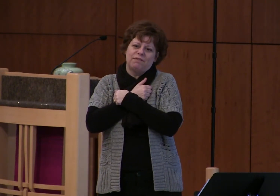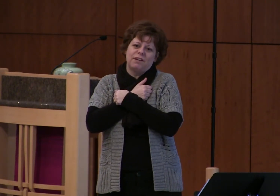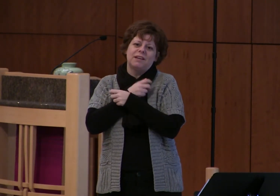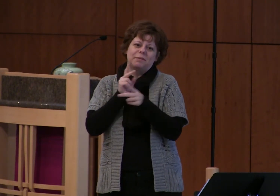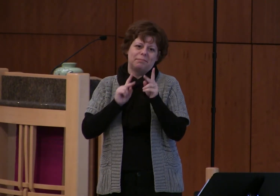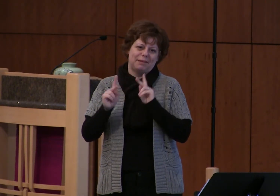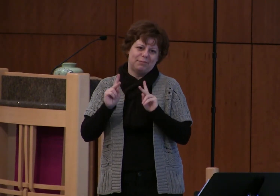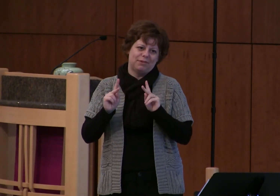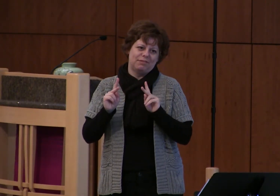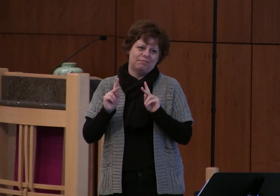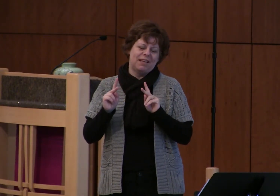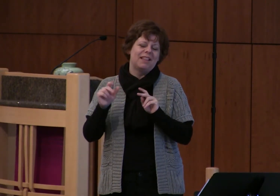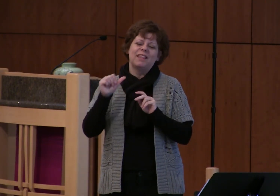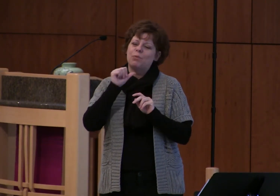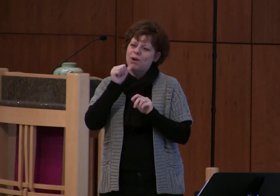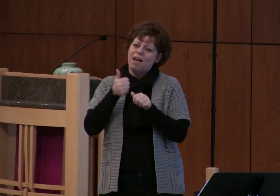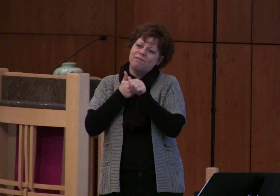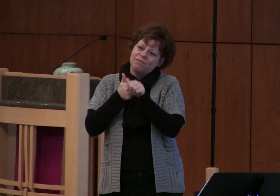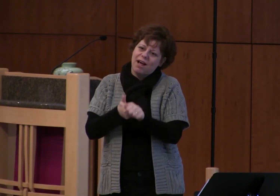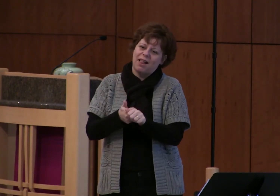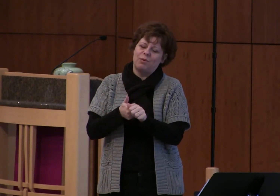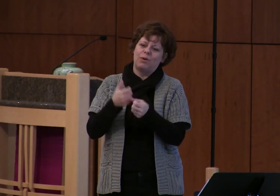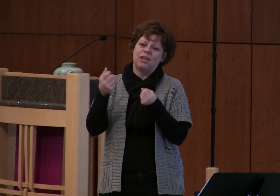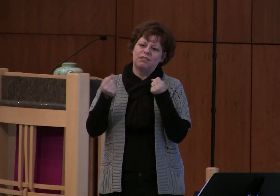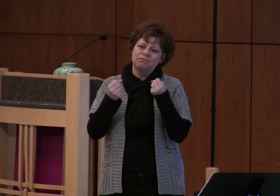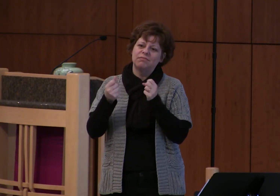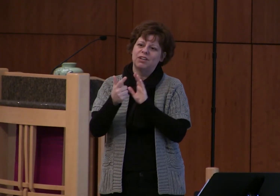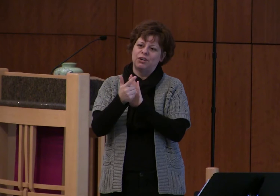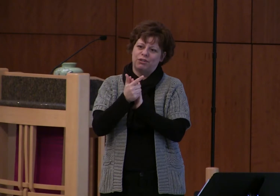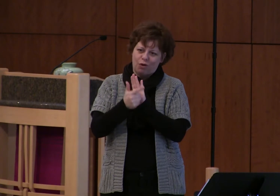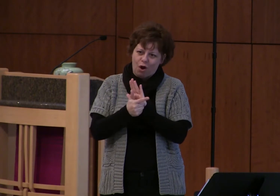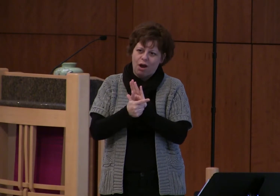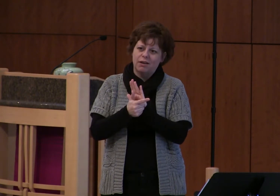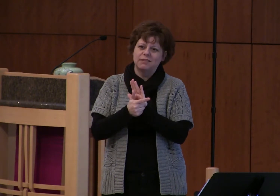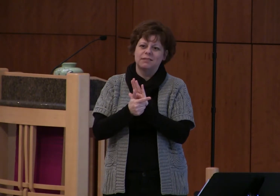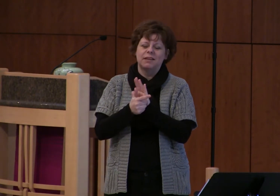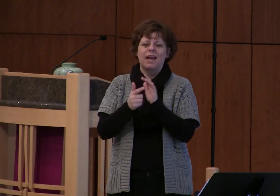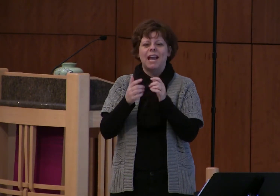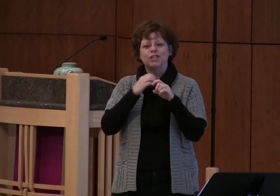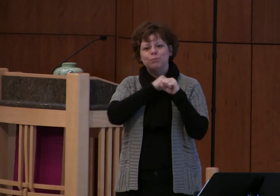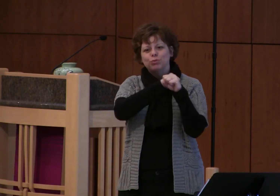accordingly in a way that protects and keeps the neighbor in mind